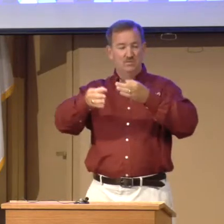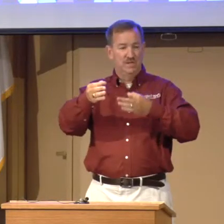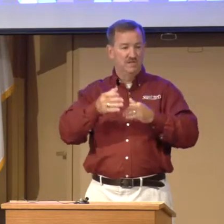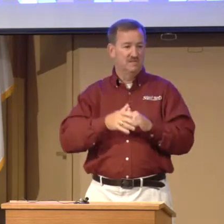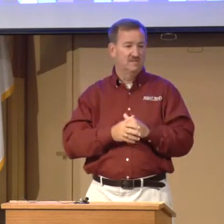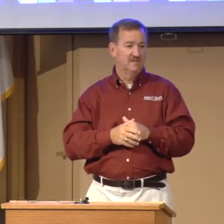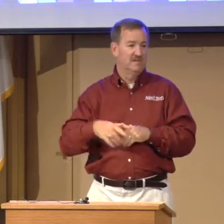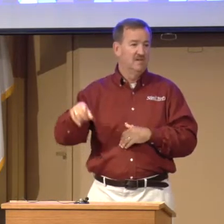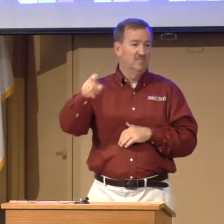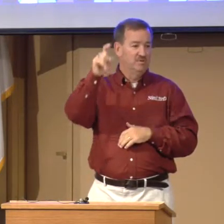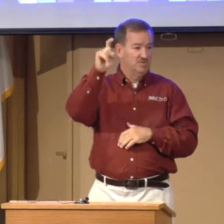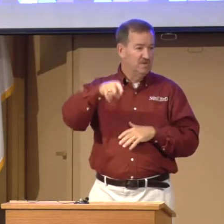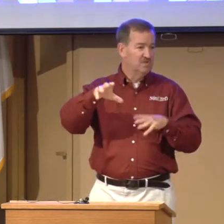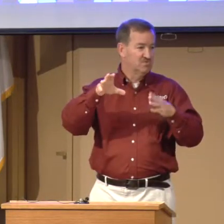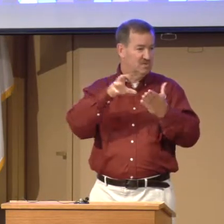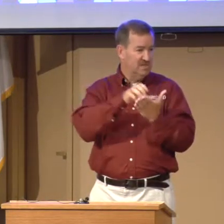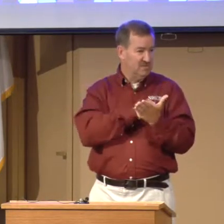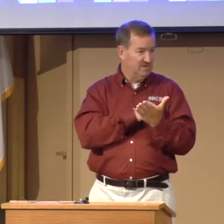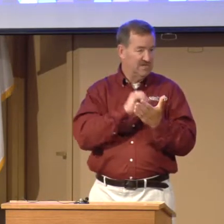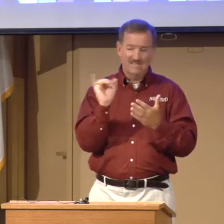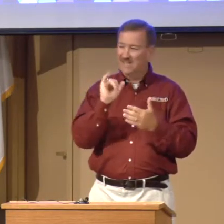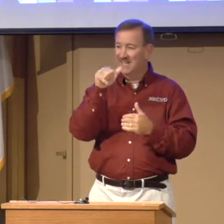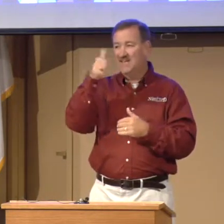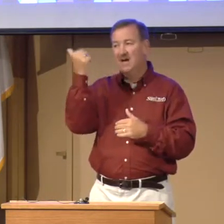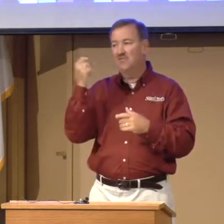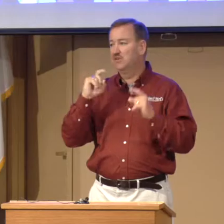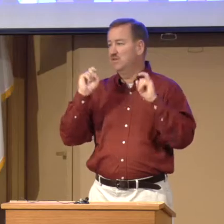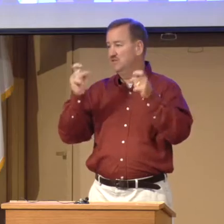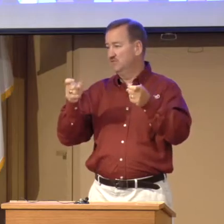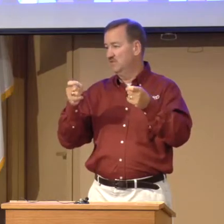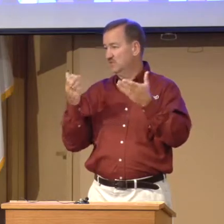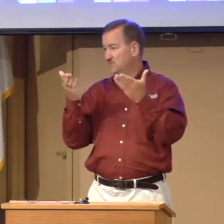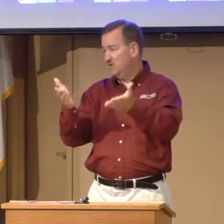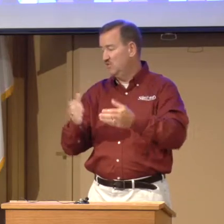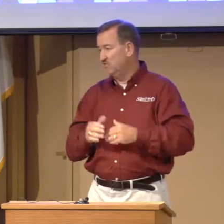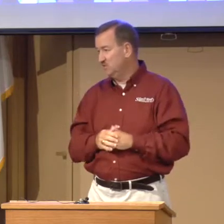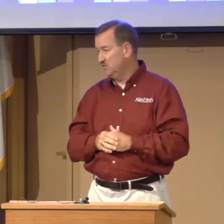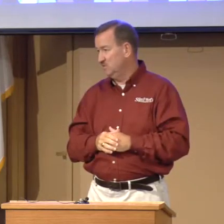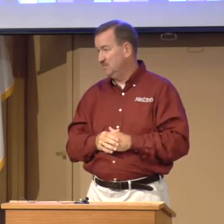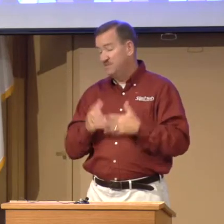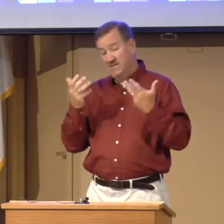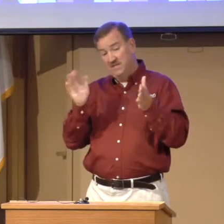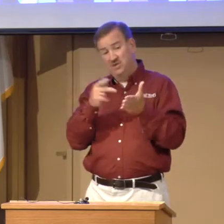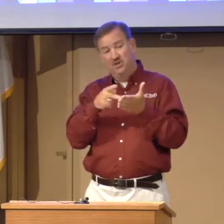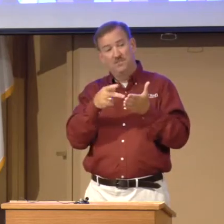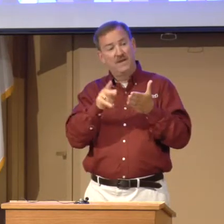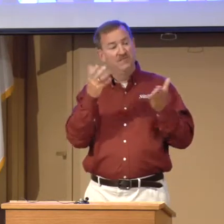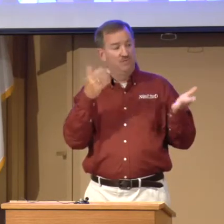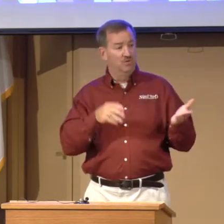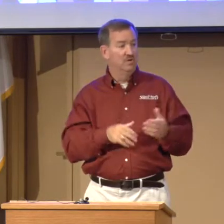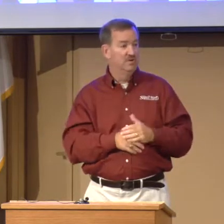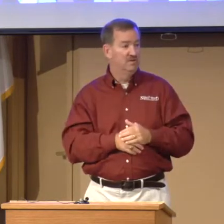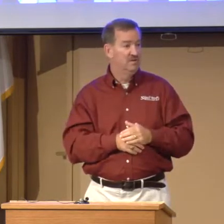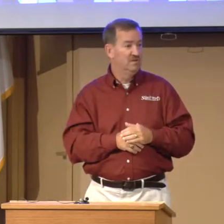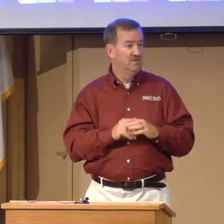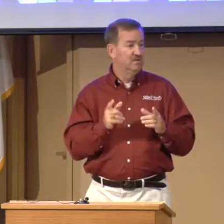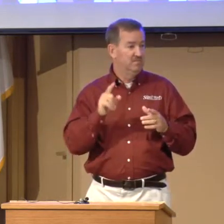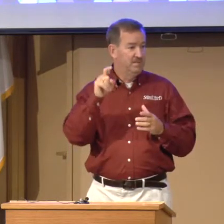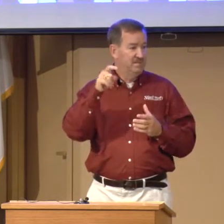place. But you must receive it. It's like any other gift that's been offered you. It's already paid for. But